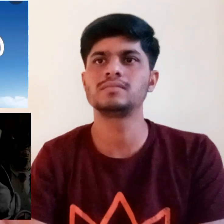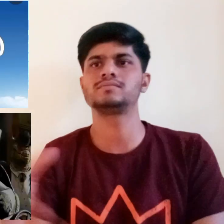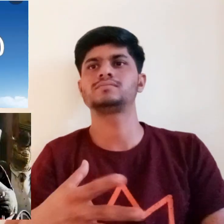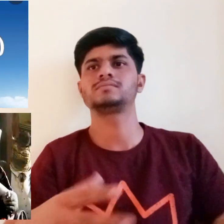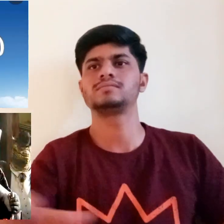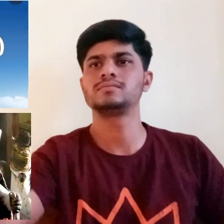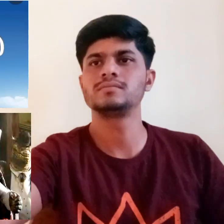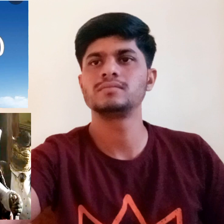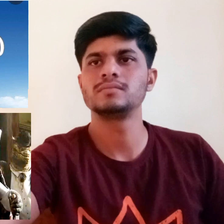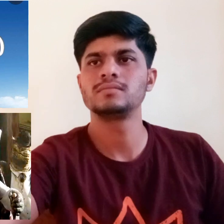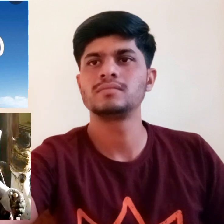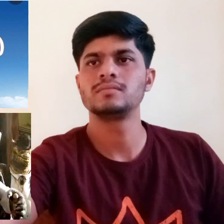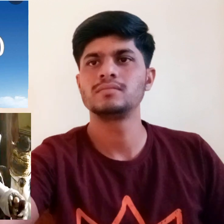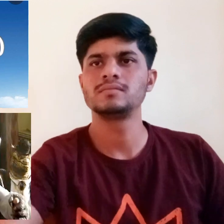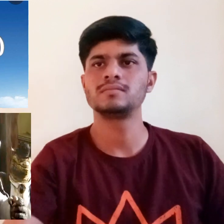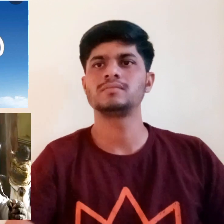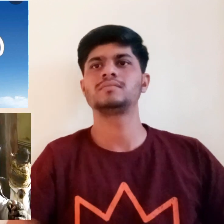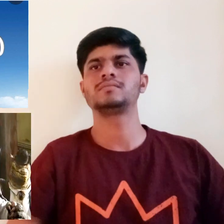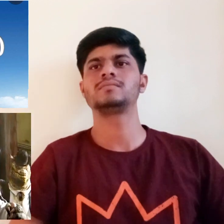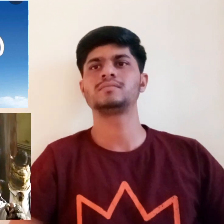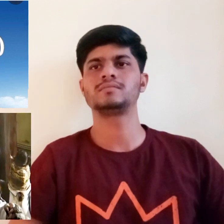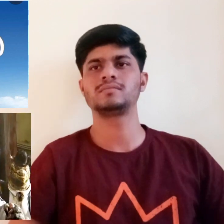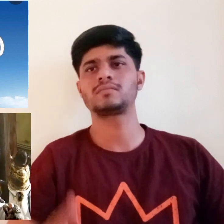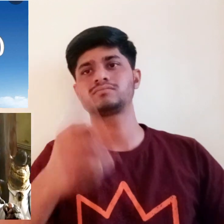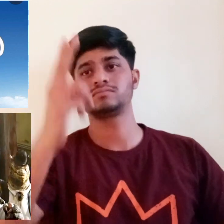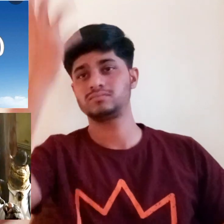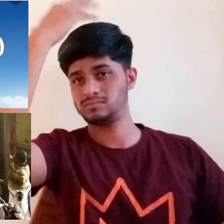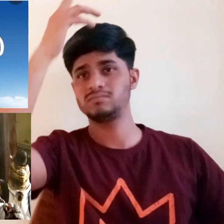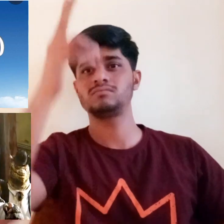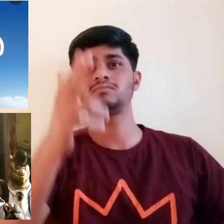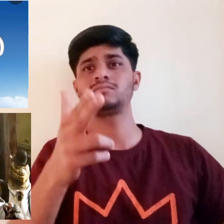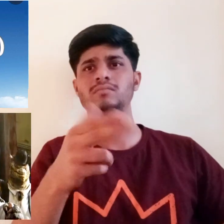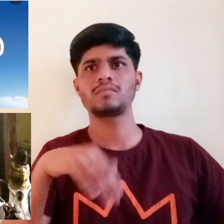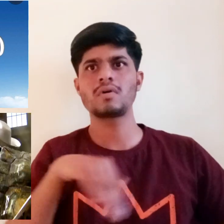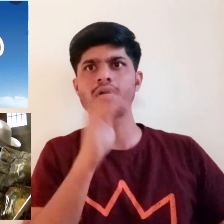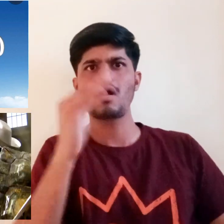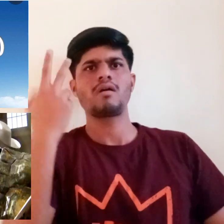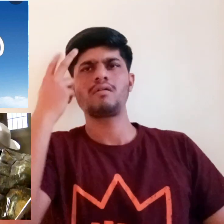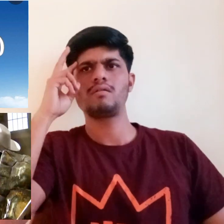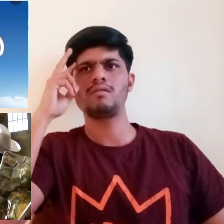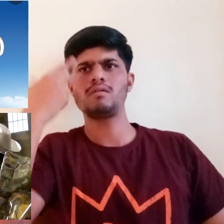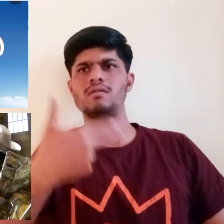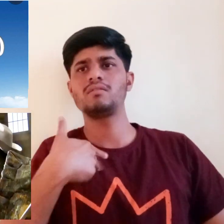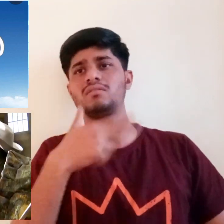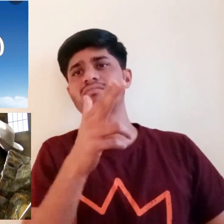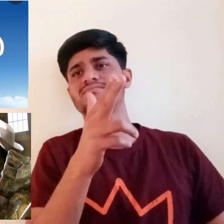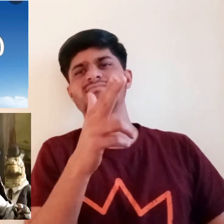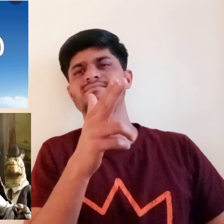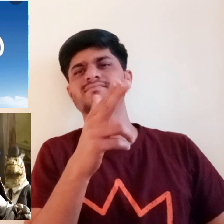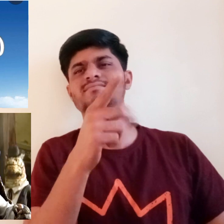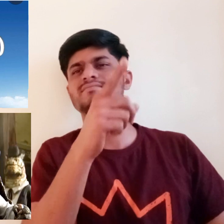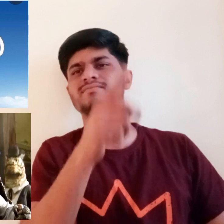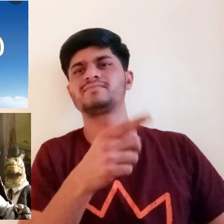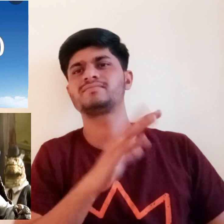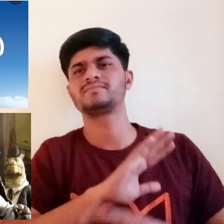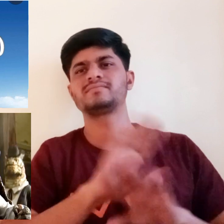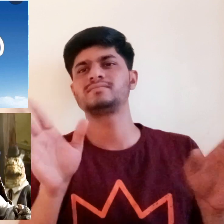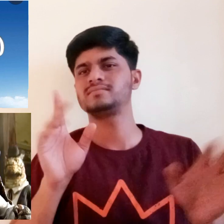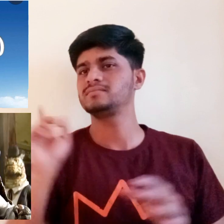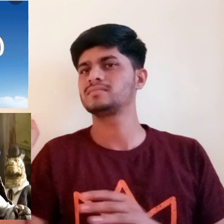What are going to with the problem? Except for one. What? Now it's new world, Jake. There's no place